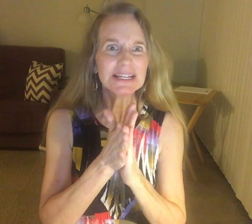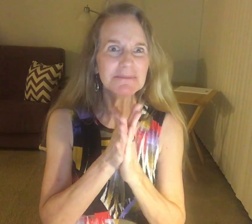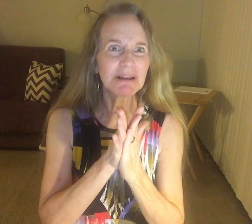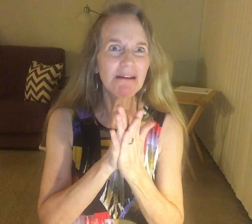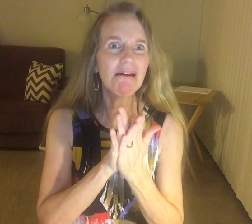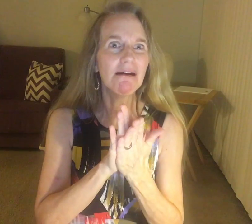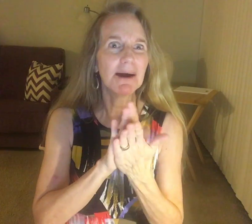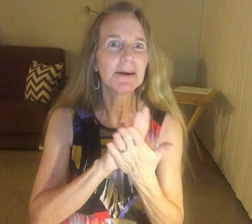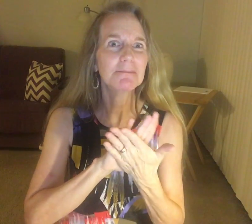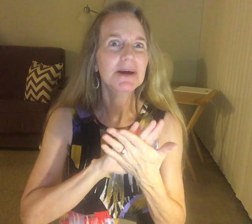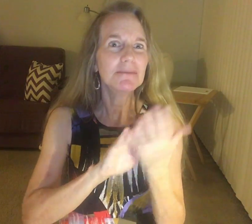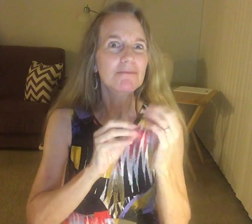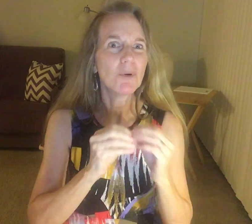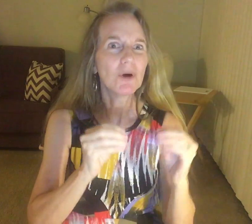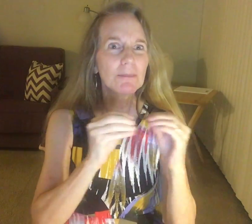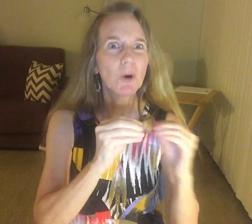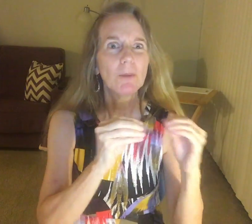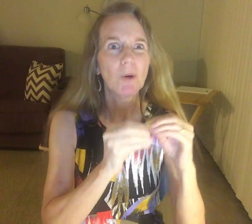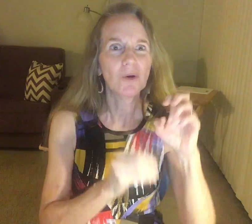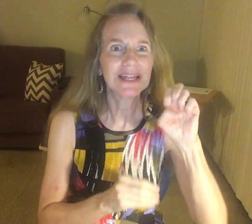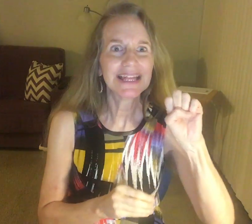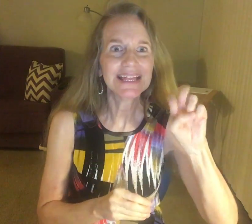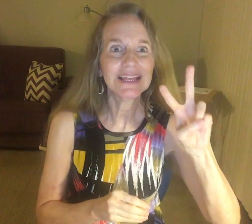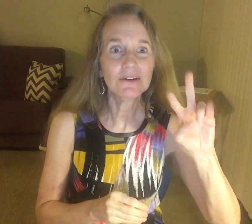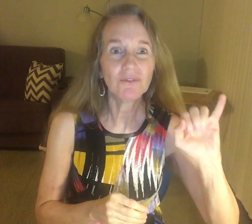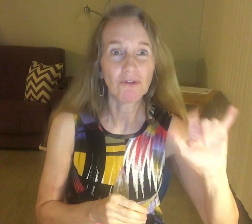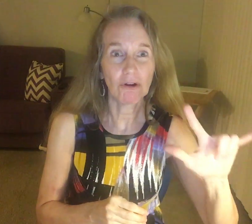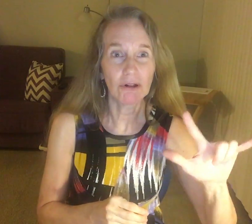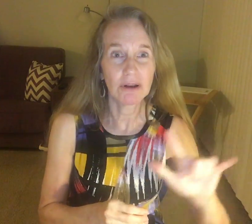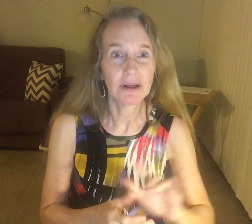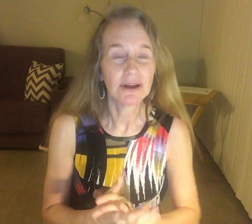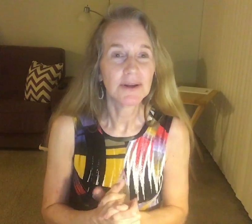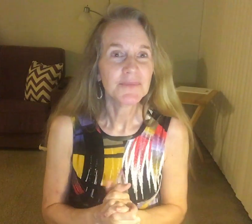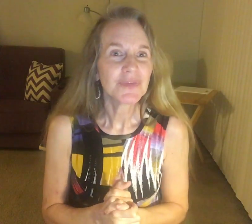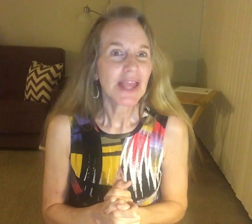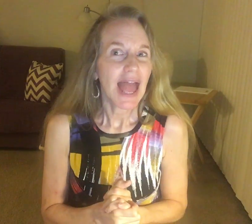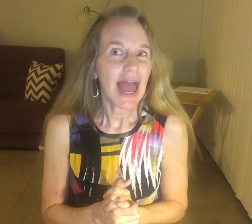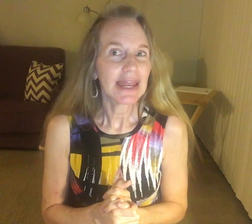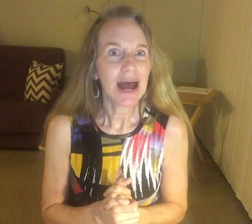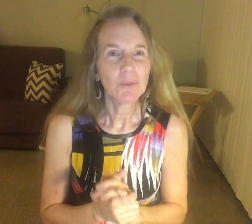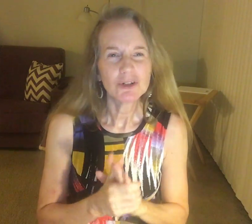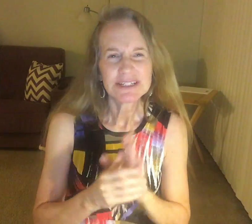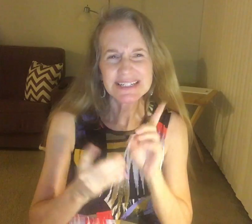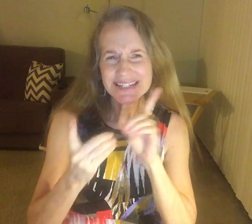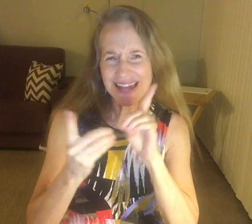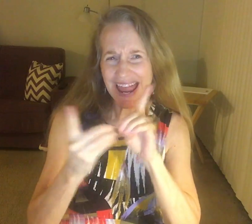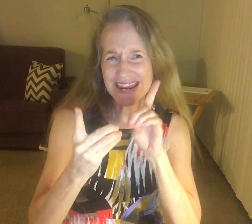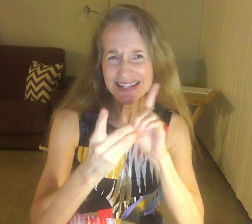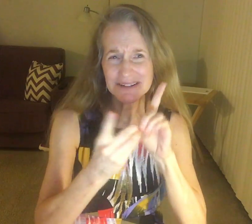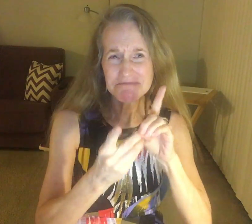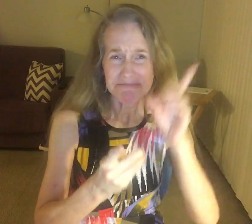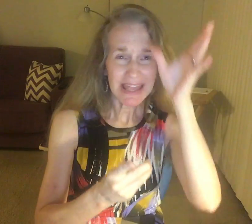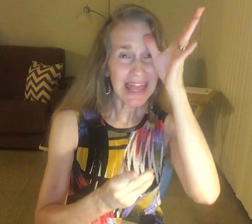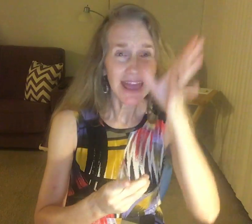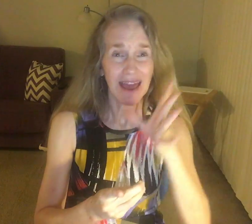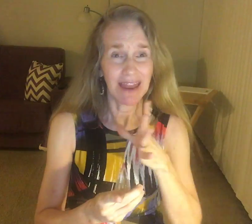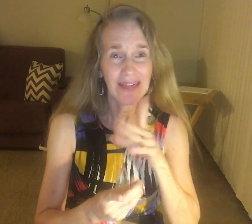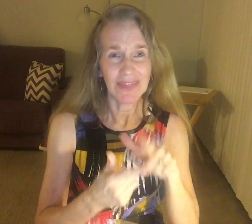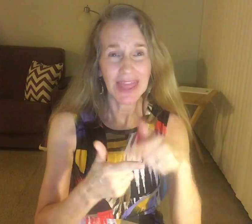become more and more and more fearful. And I was dating me at the